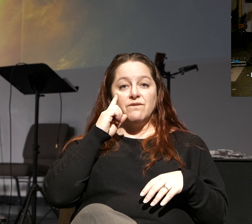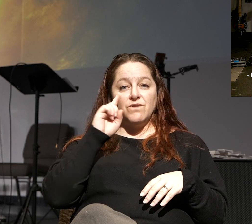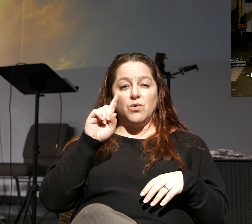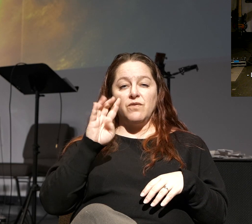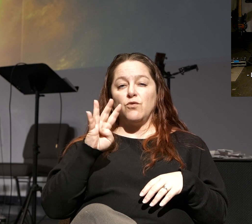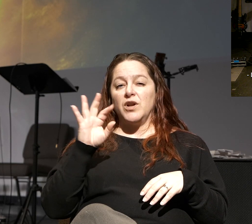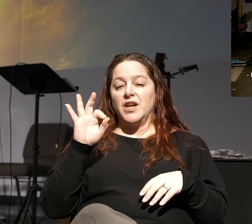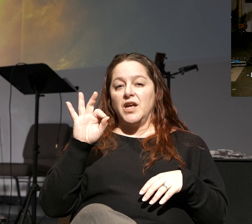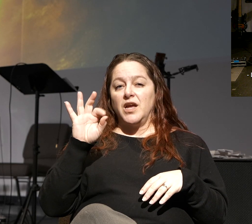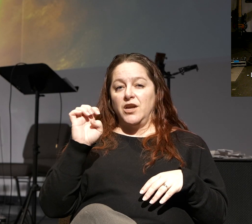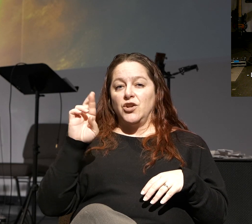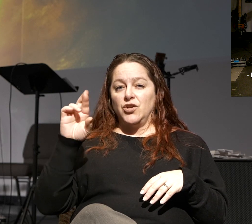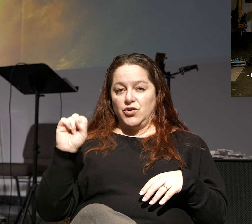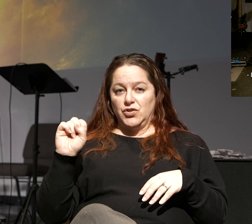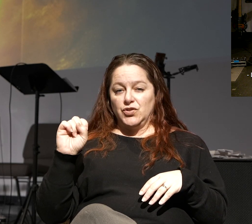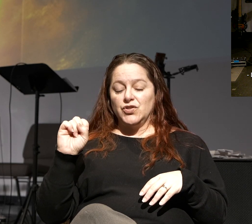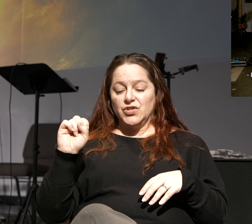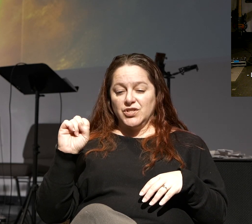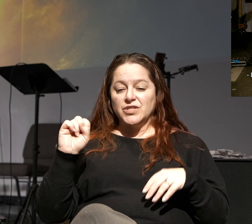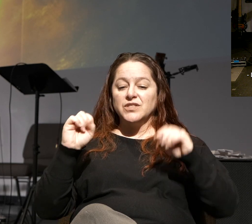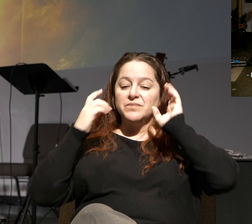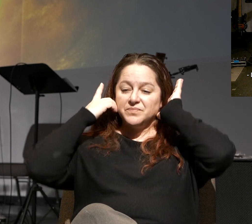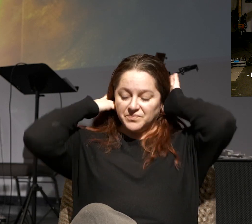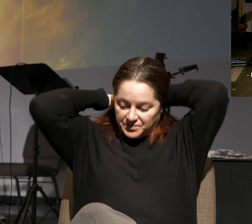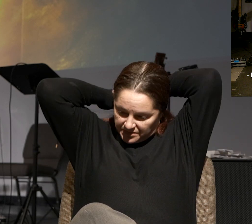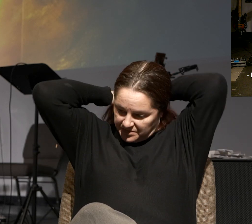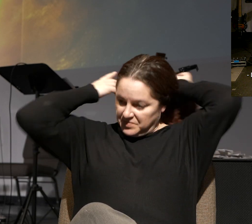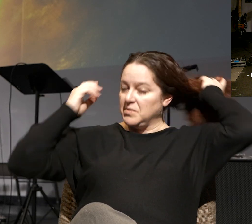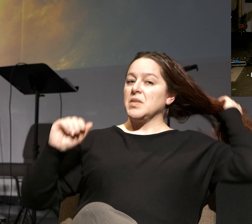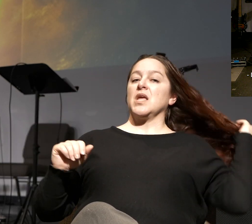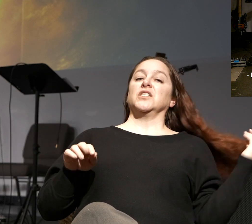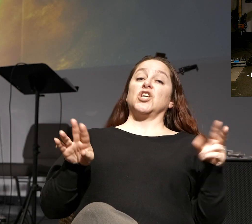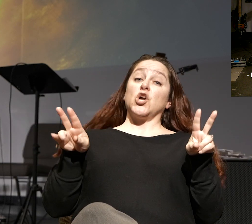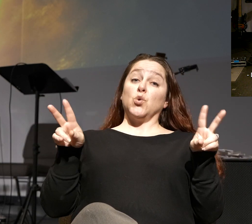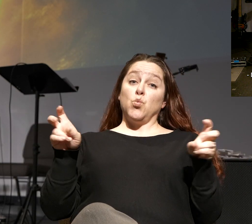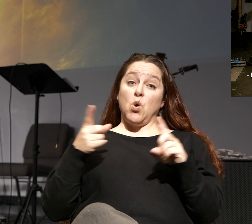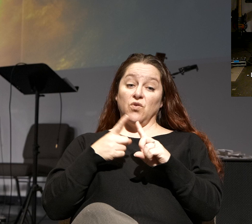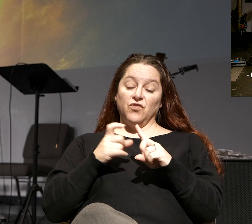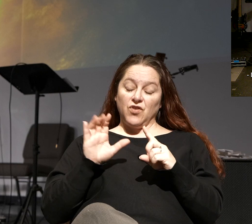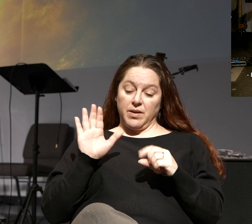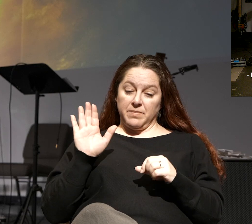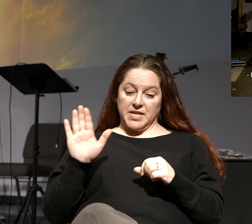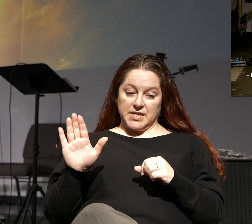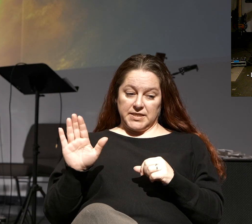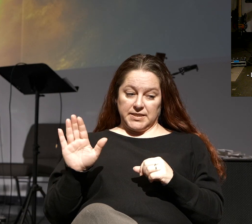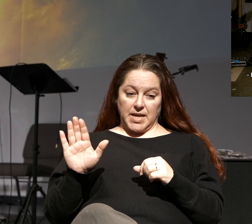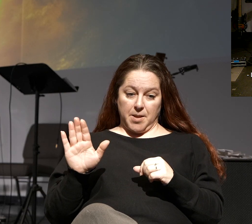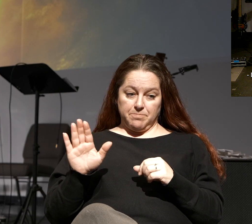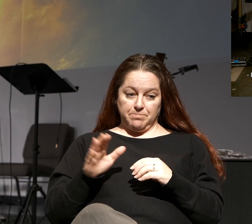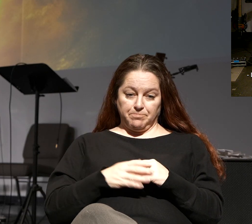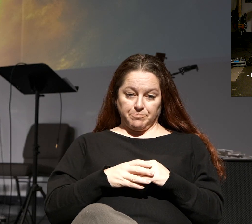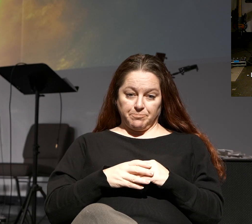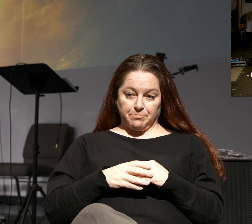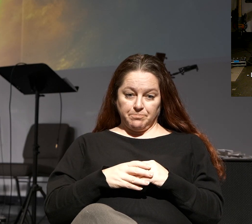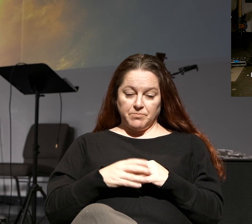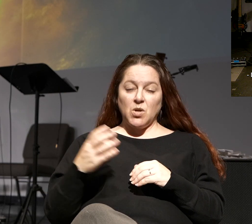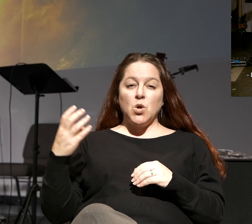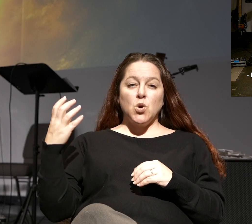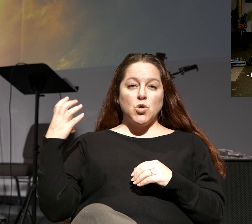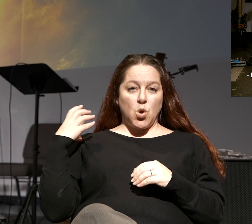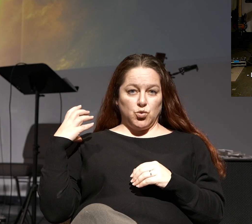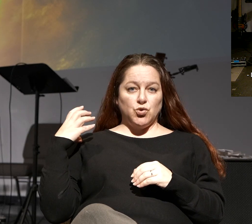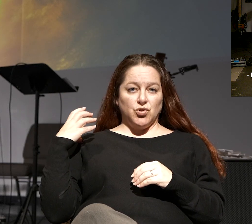for 49ers, 49ers, and this is a quote from his coach